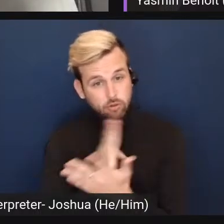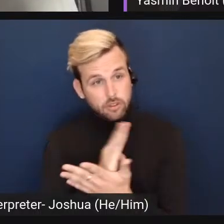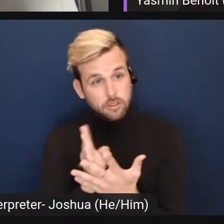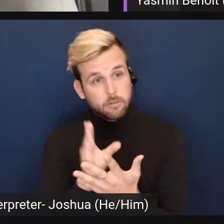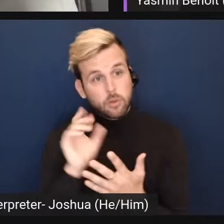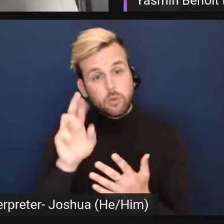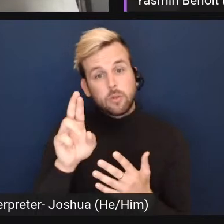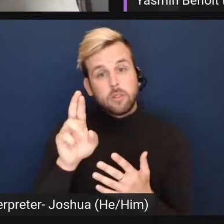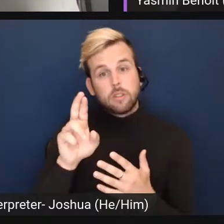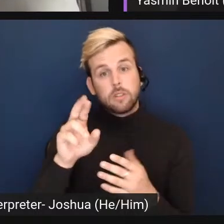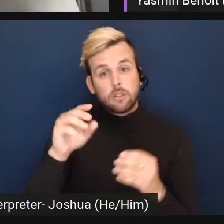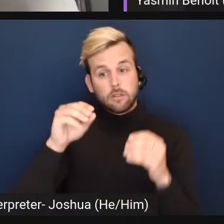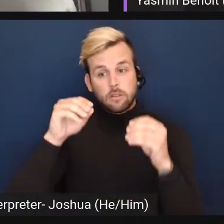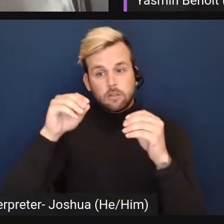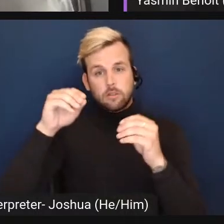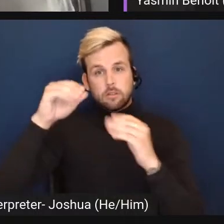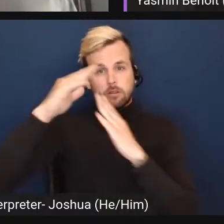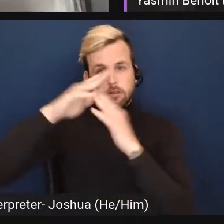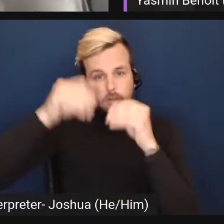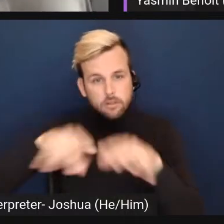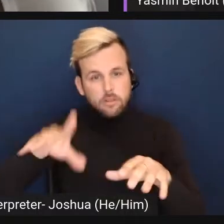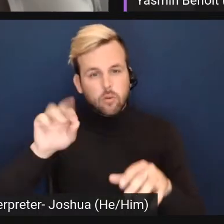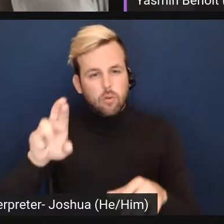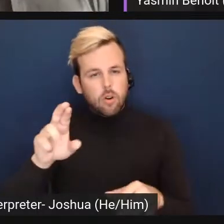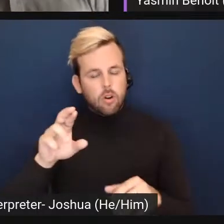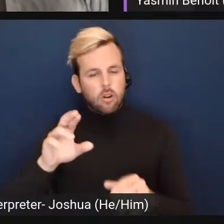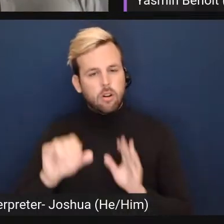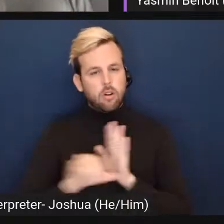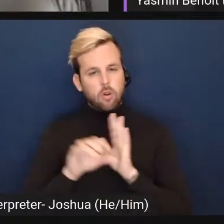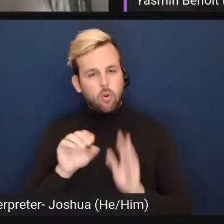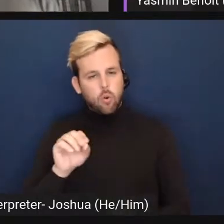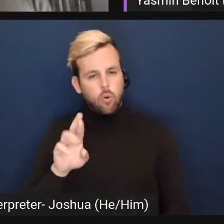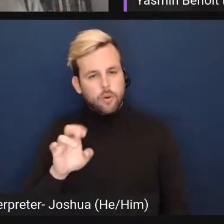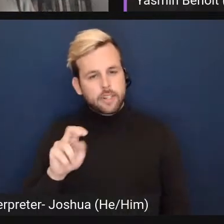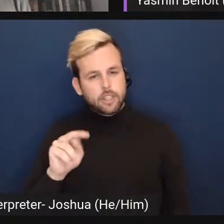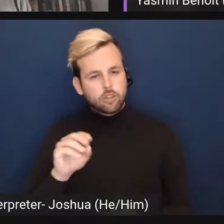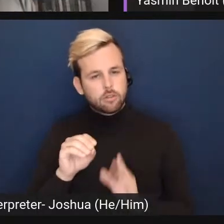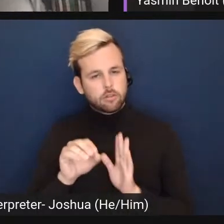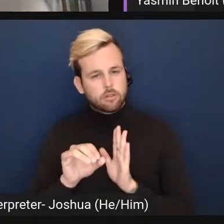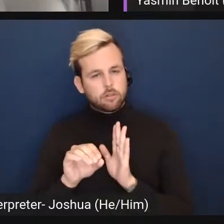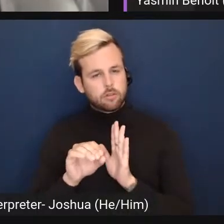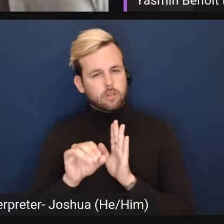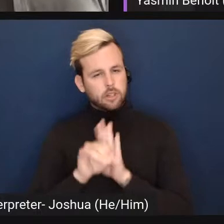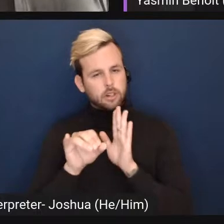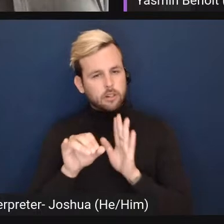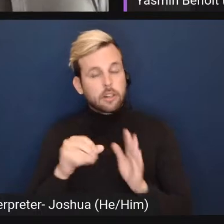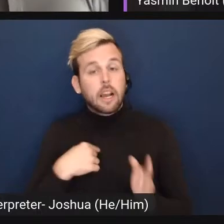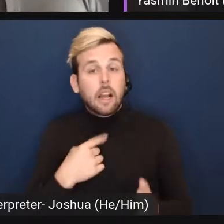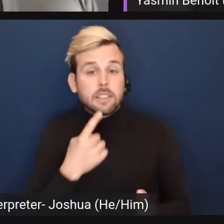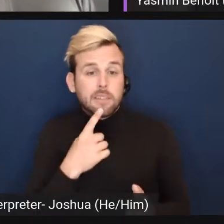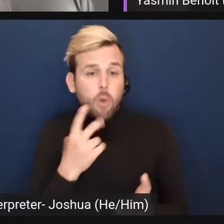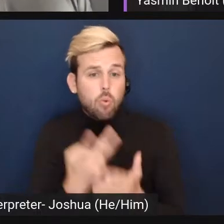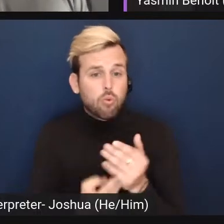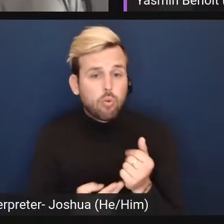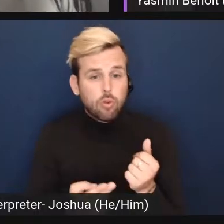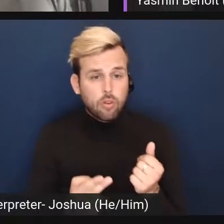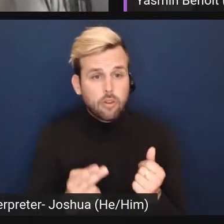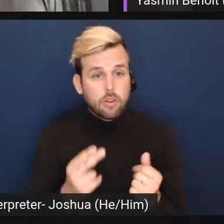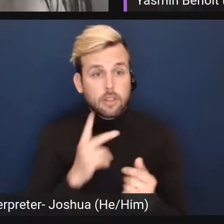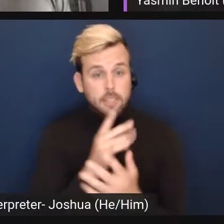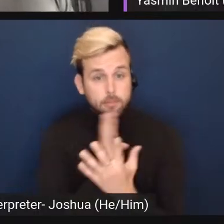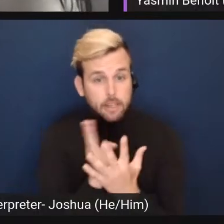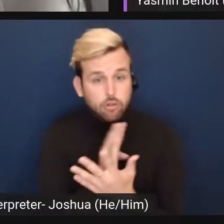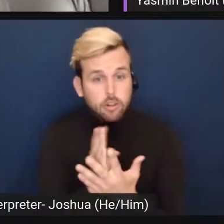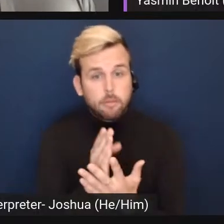or umbrella or an orientation or both. And I, I would say it's, it's both. It is a spectrum. It